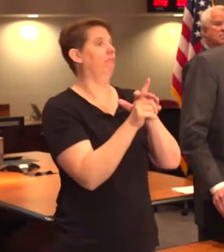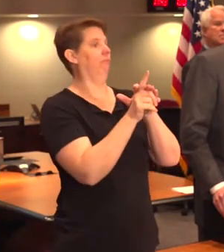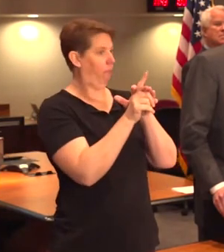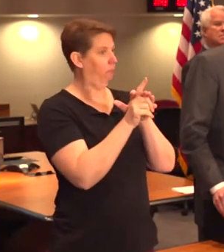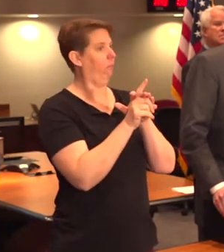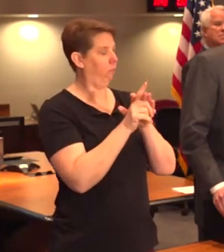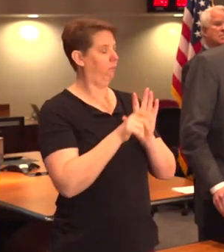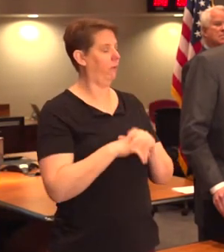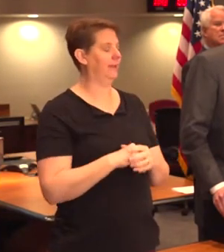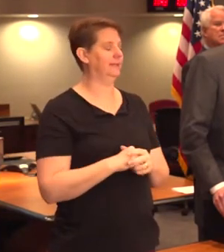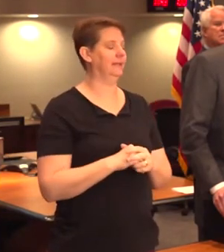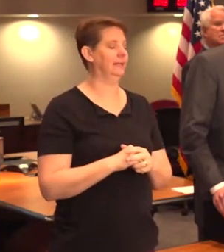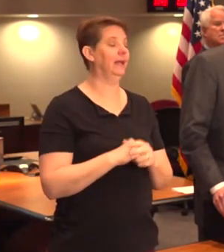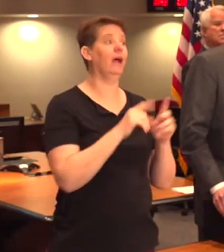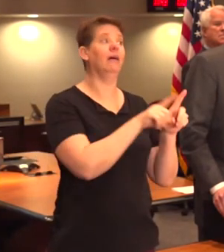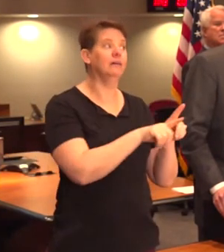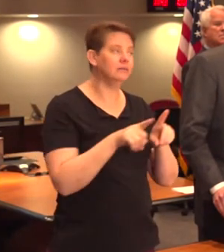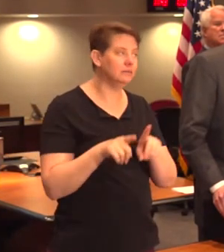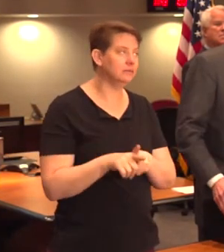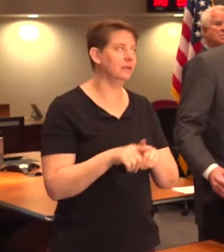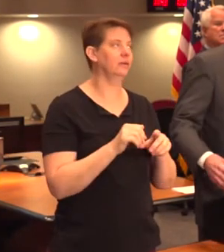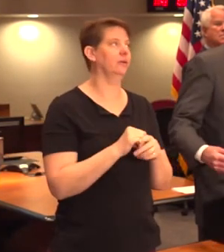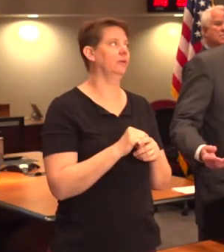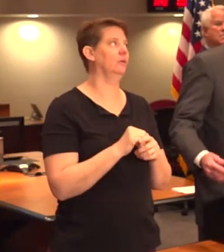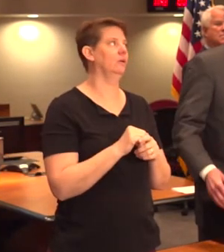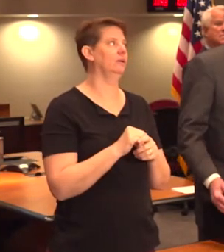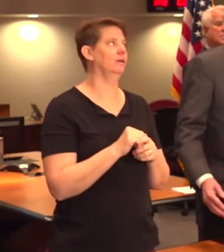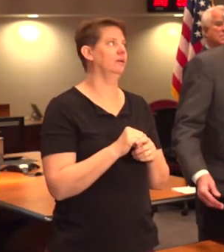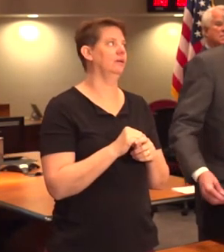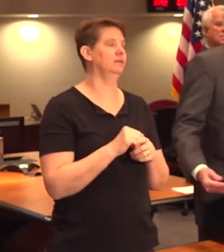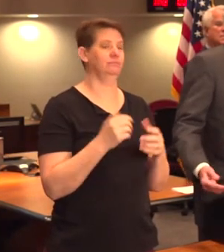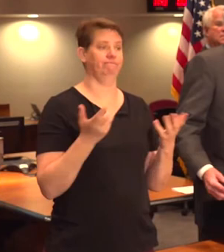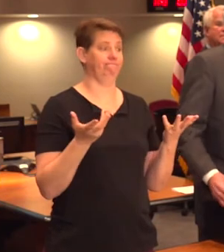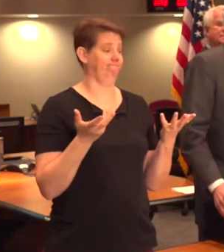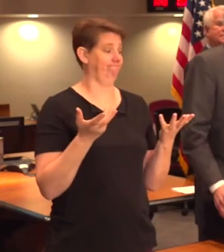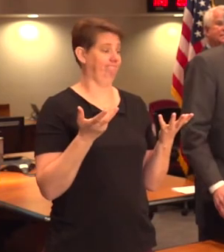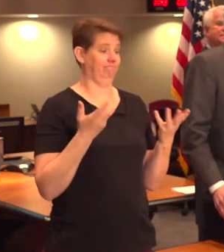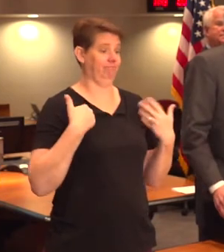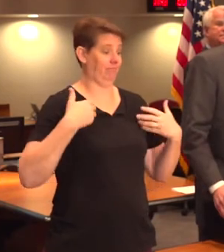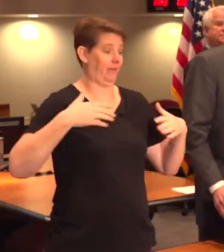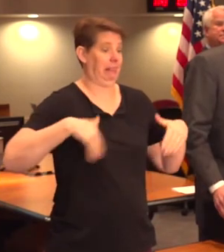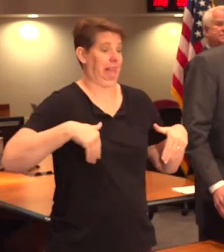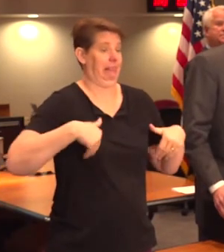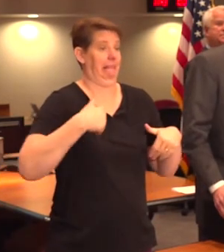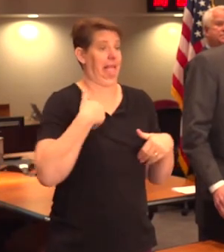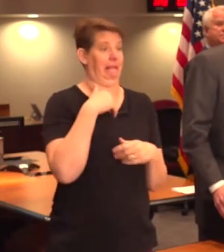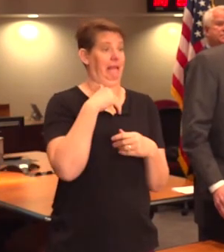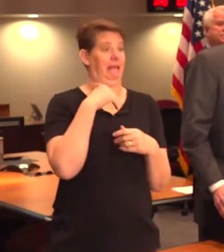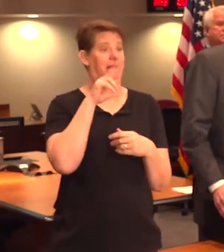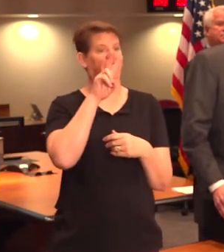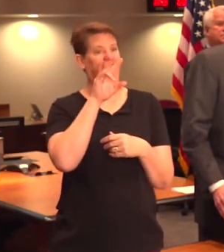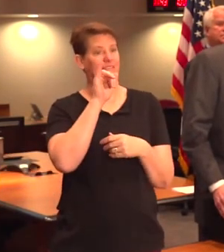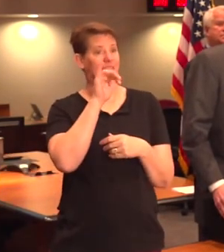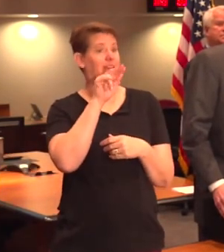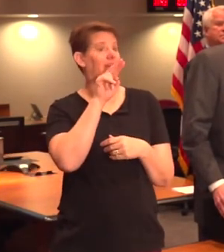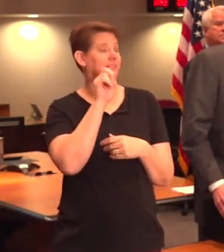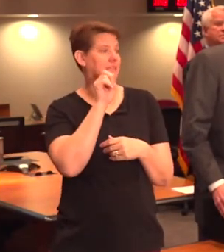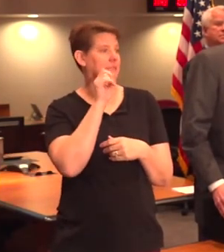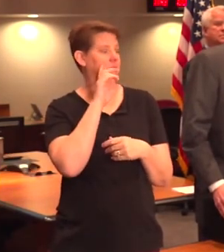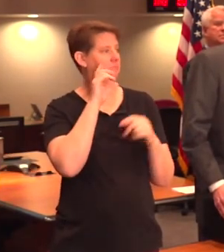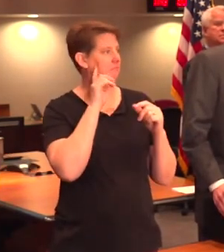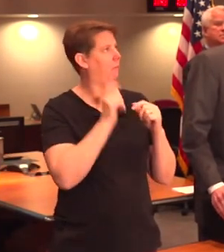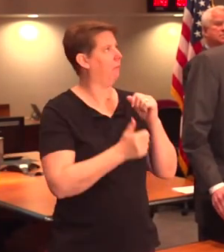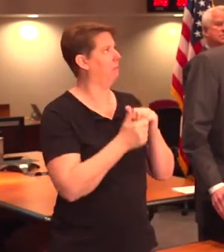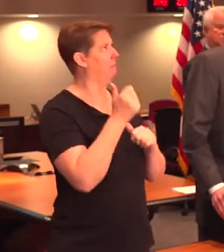along. And also the fact that, as yet, we have not developed a vaccine. You can get a vaccine for